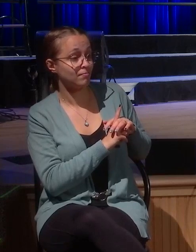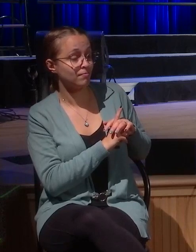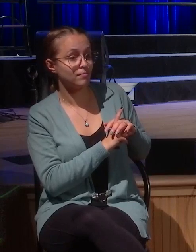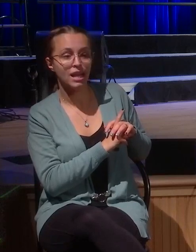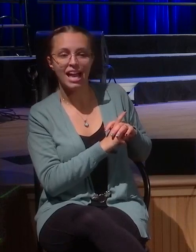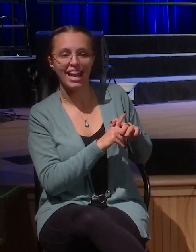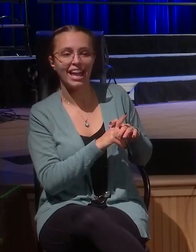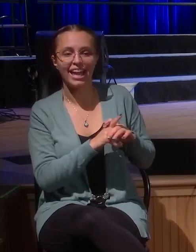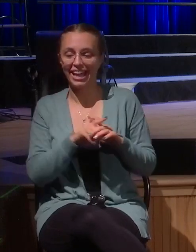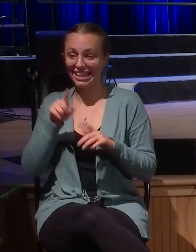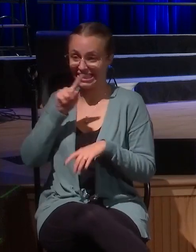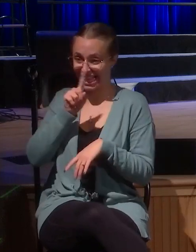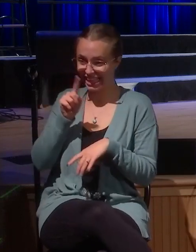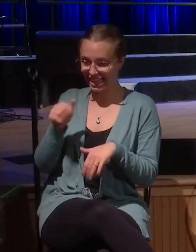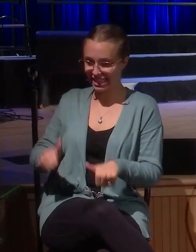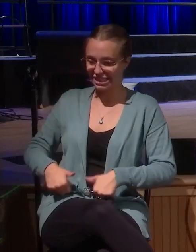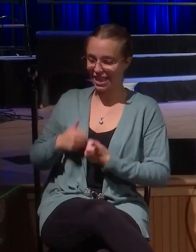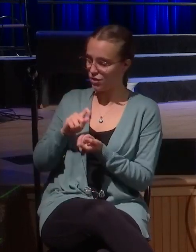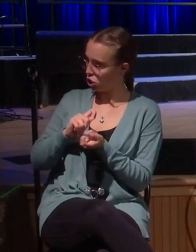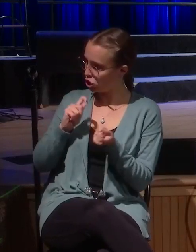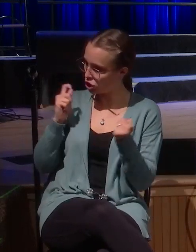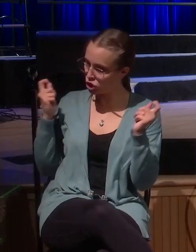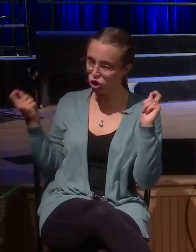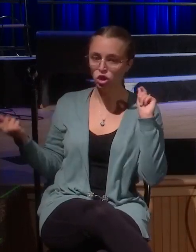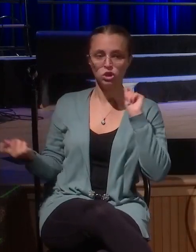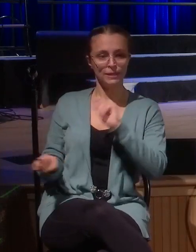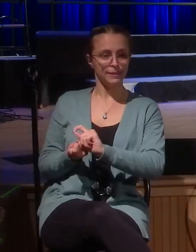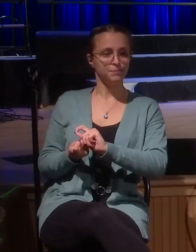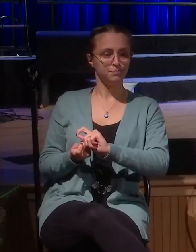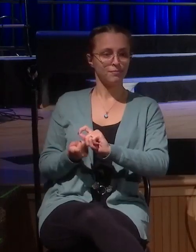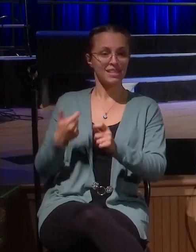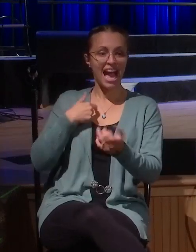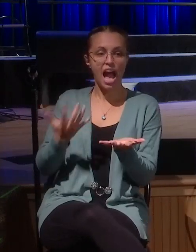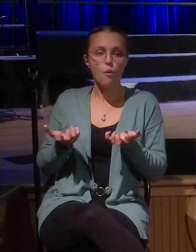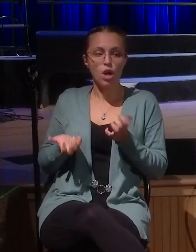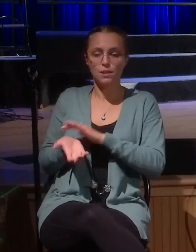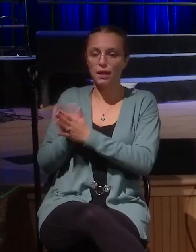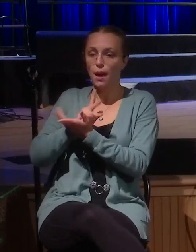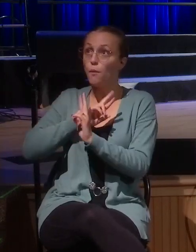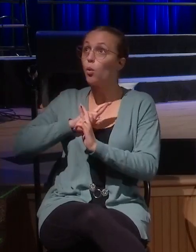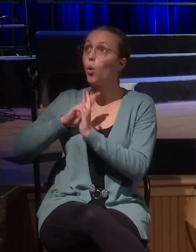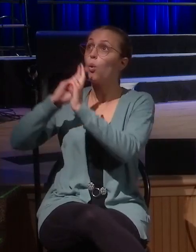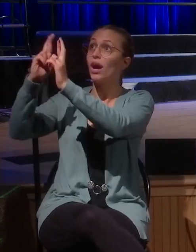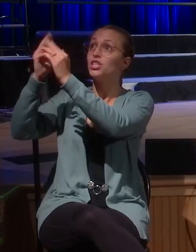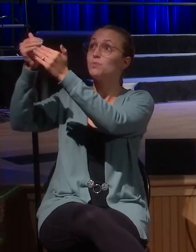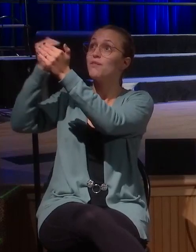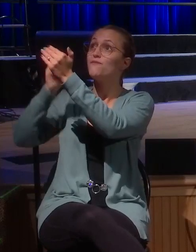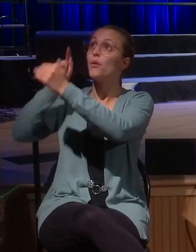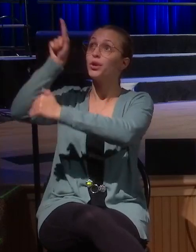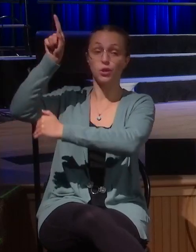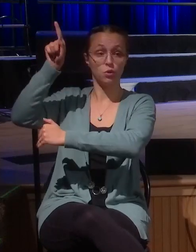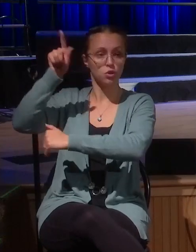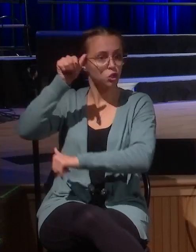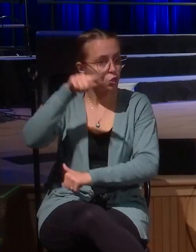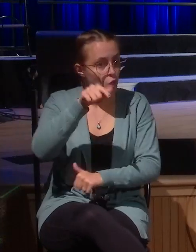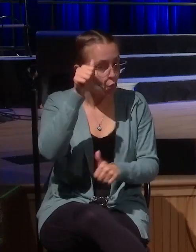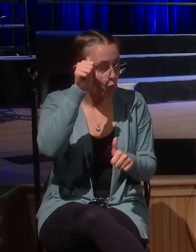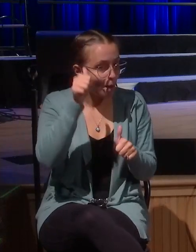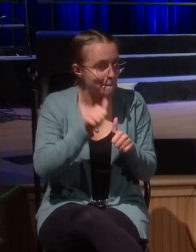Lord, I don't need any of that. I want to be righteous before you. I want to be right. You remember we talked about the rich man?